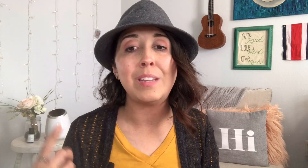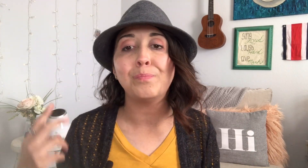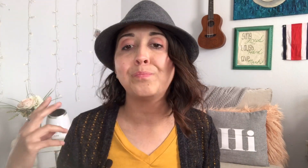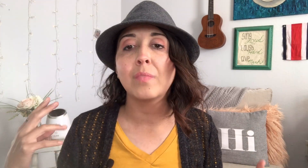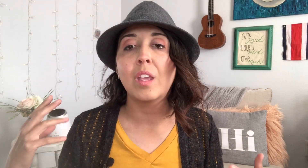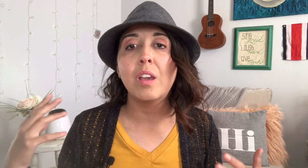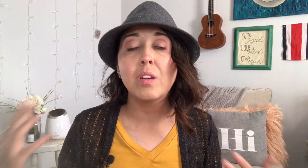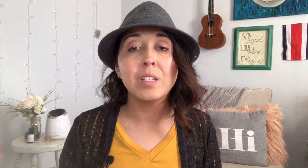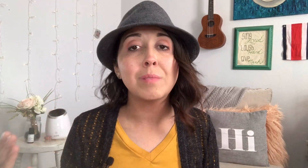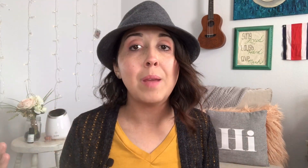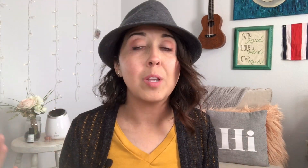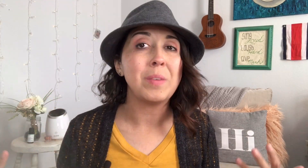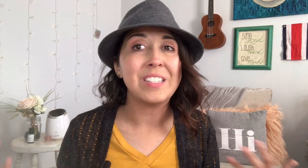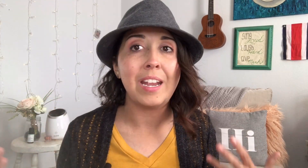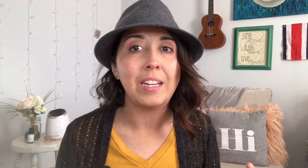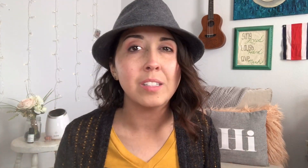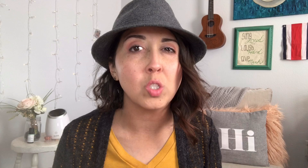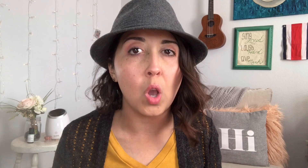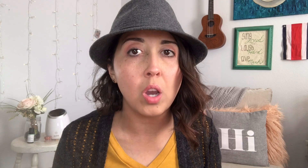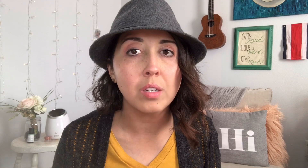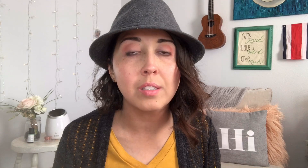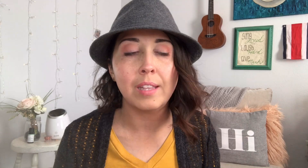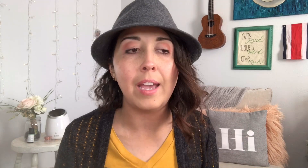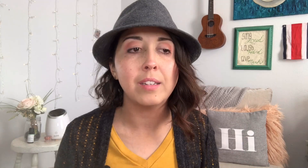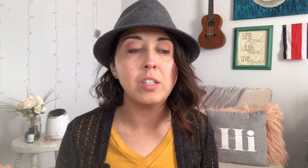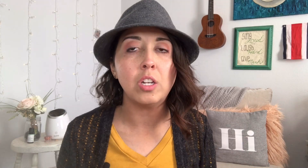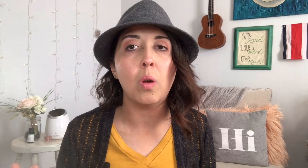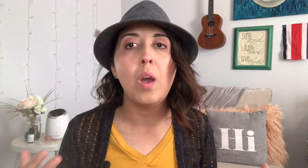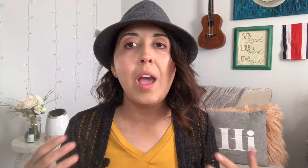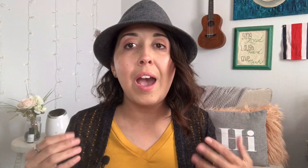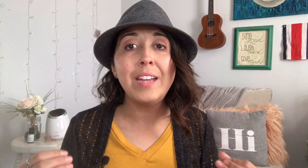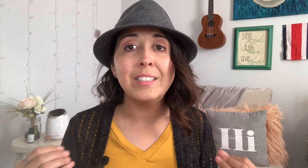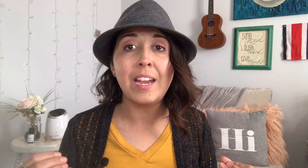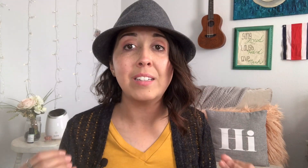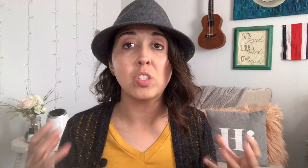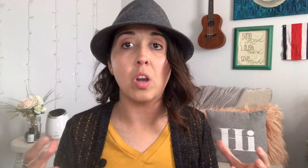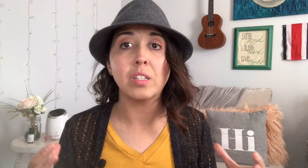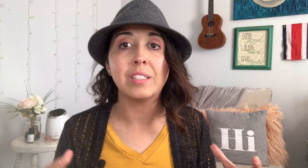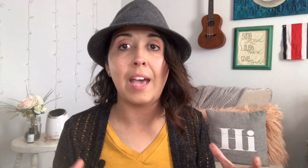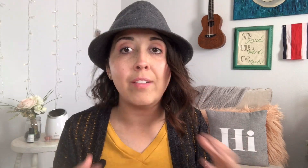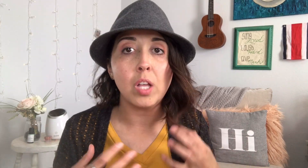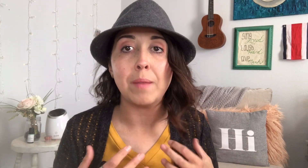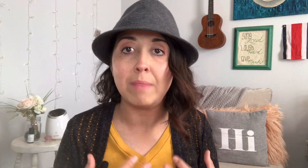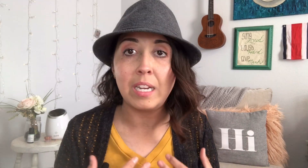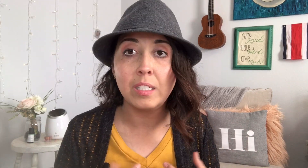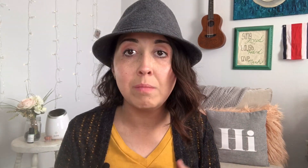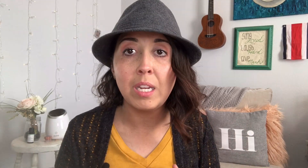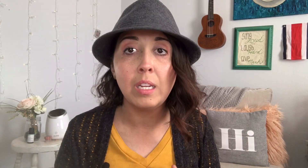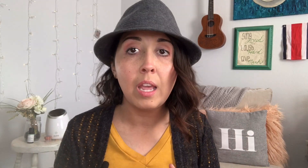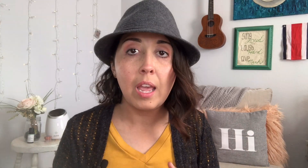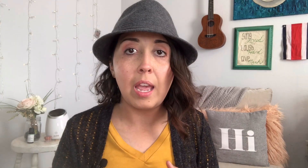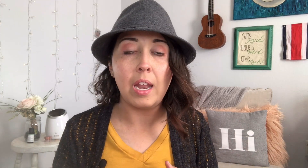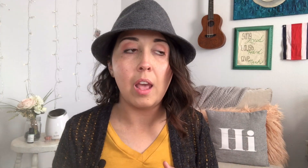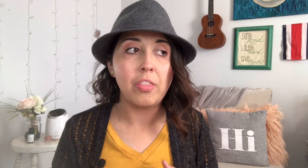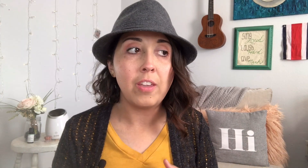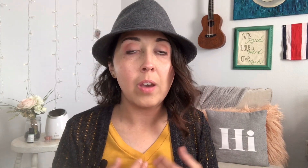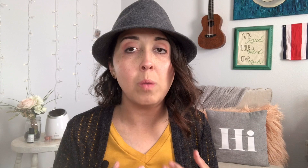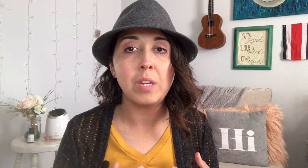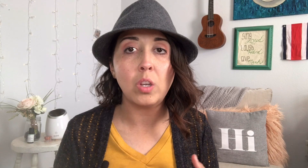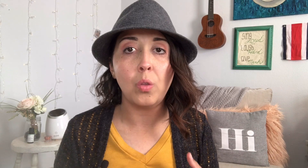sometimes I'll be signing songs that you know I sign songs that have a lot of meaning to me and they helped me go